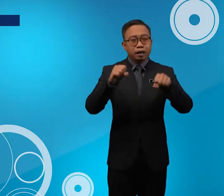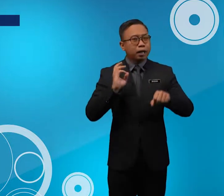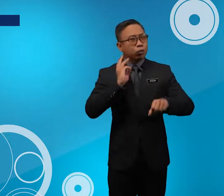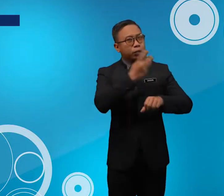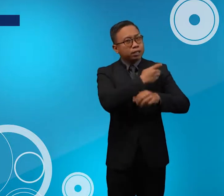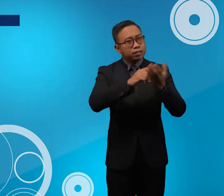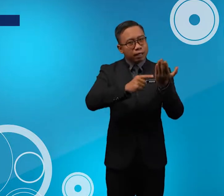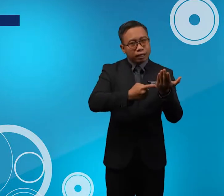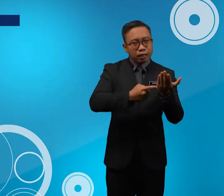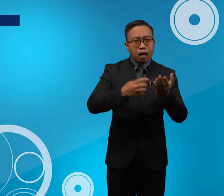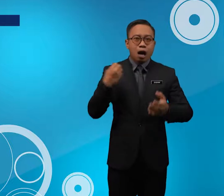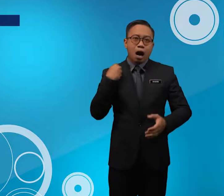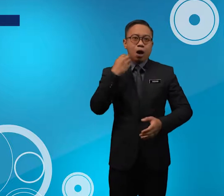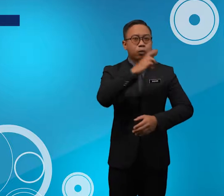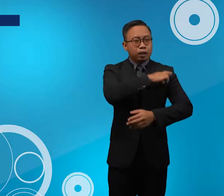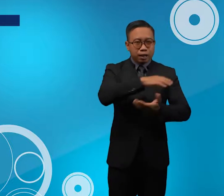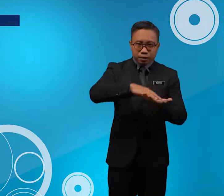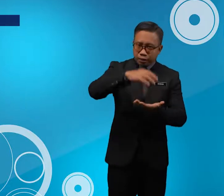can we start our lesson?